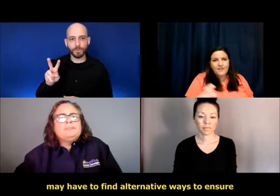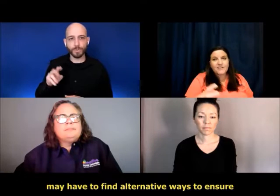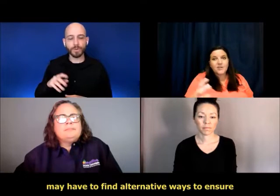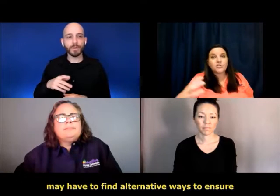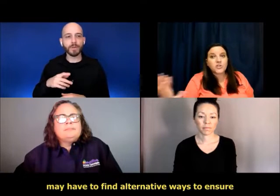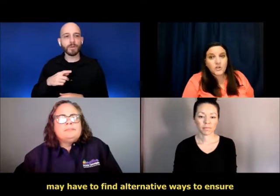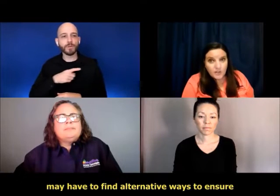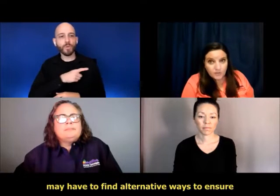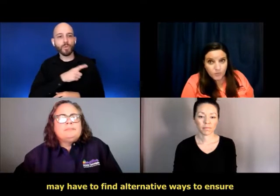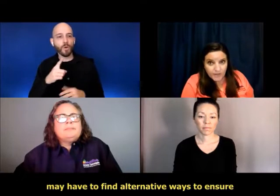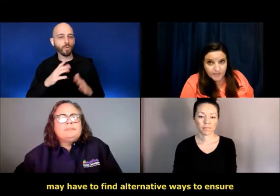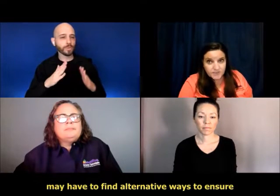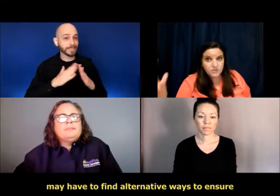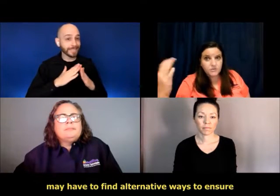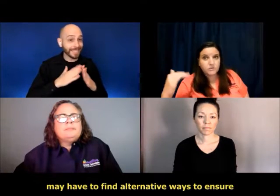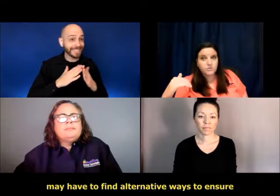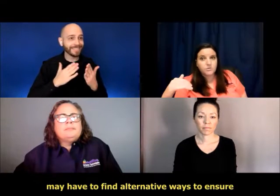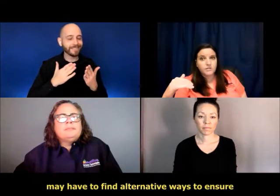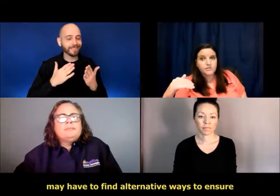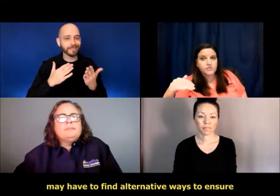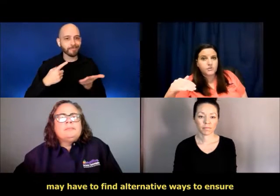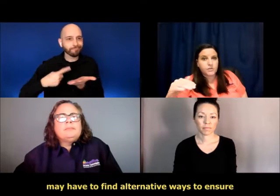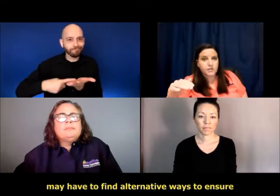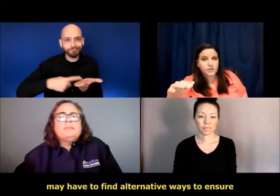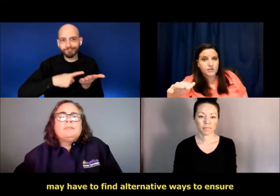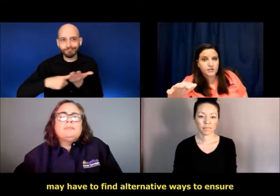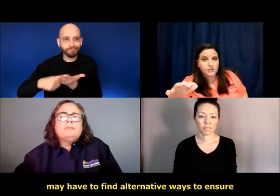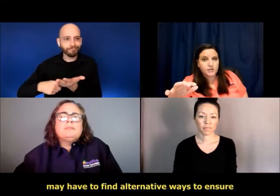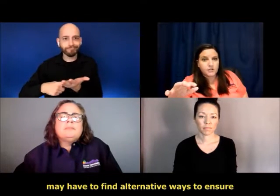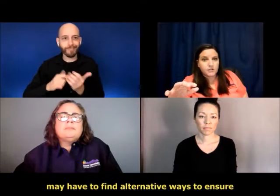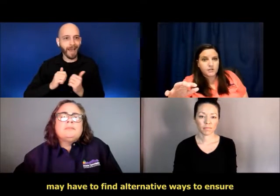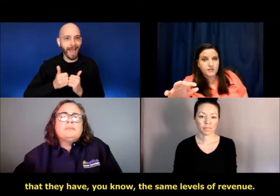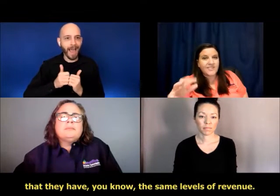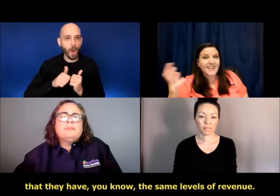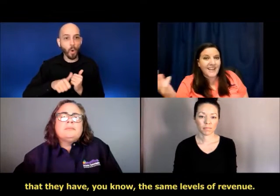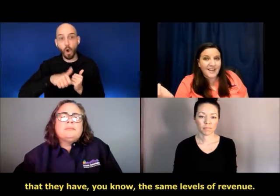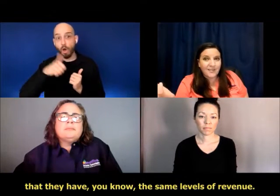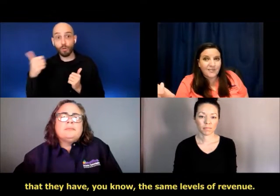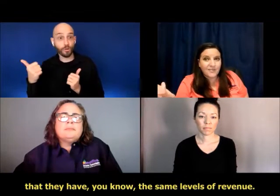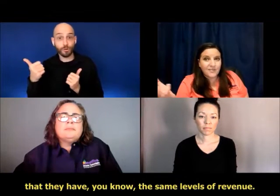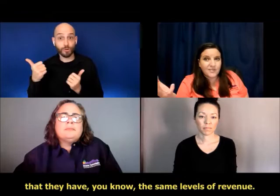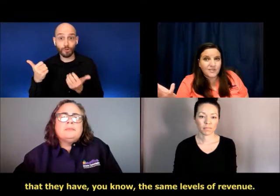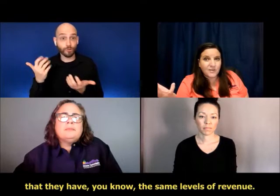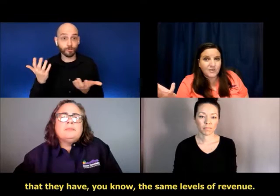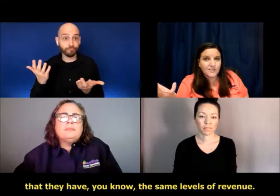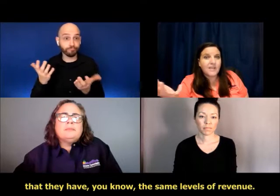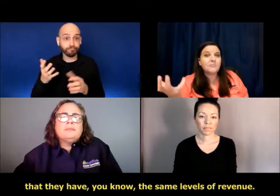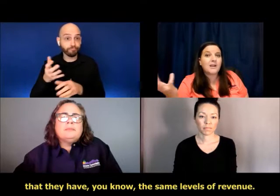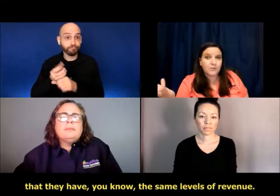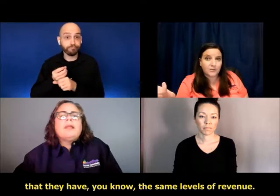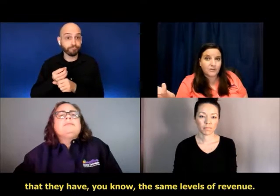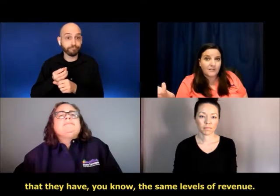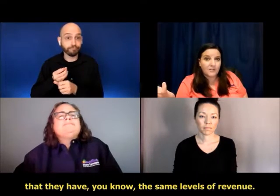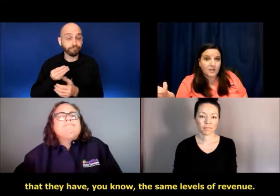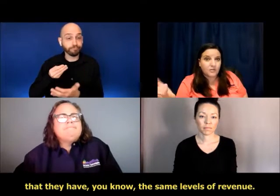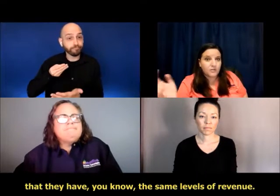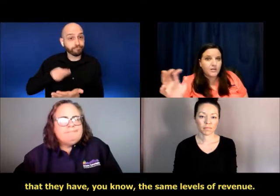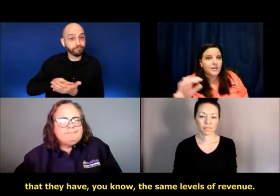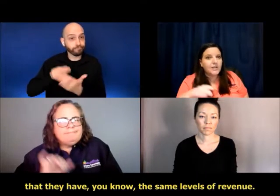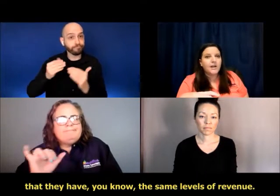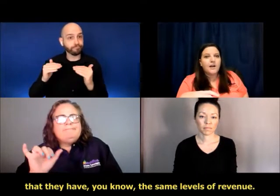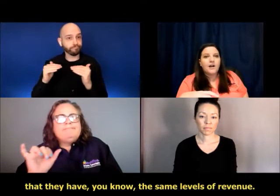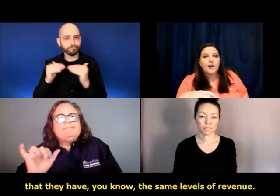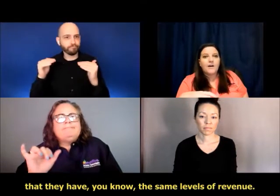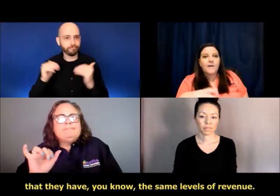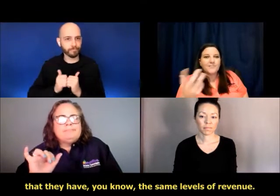have to find alternative ways to ensure that they have, you know, the same levels of revenue.